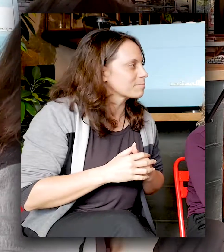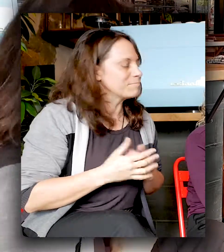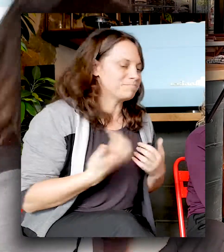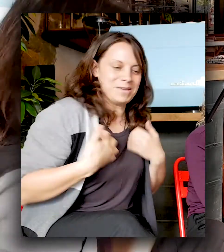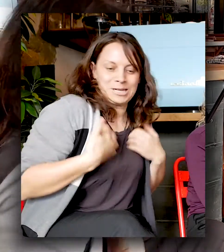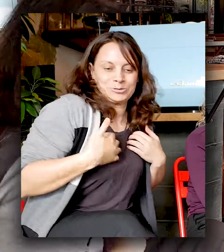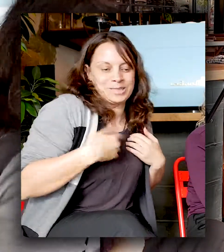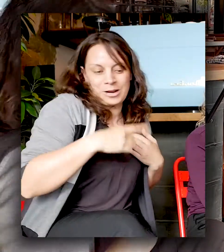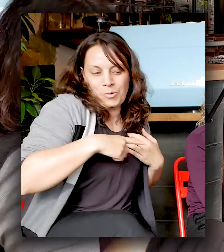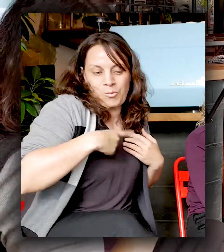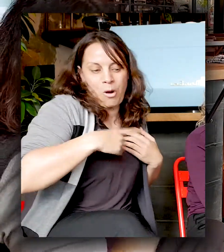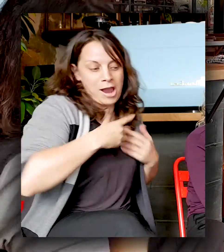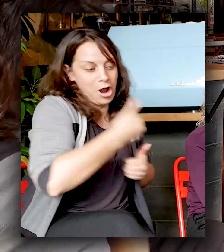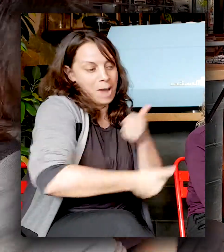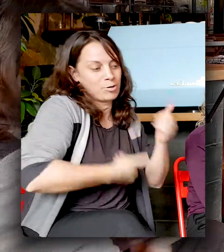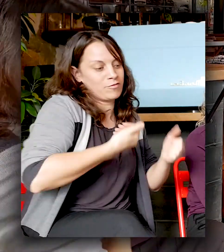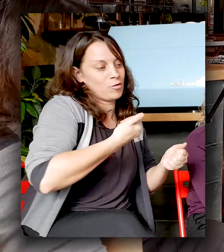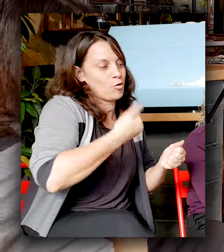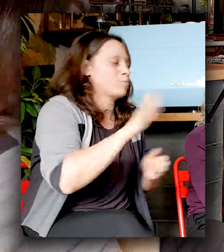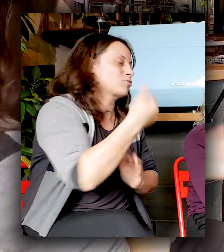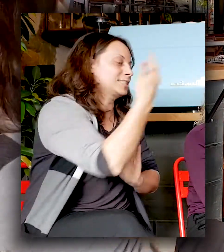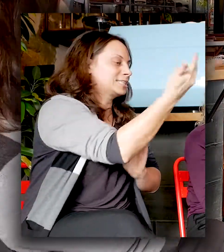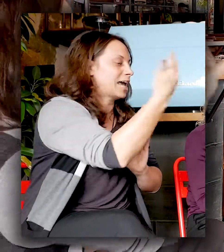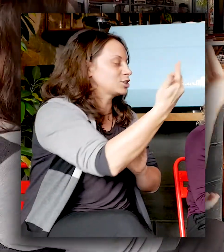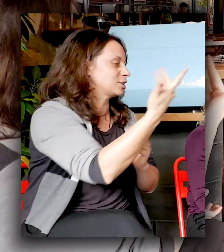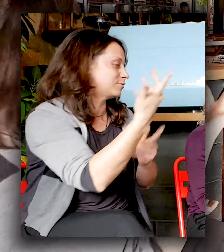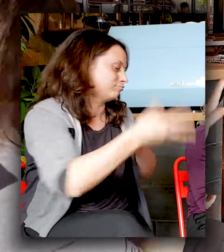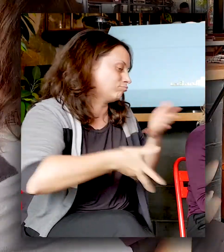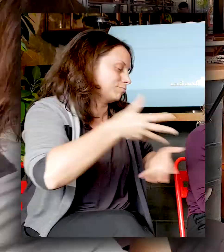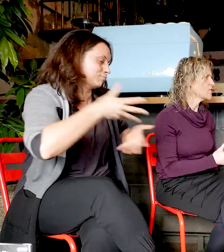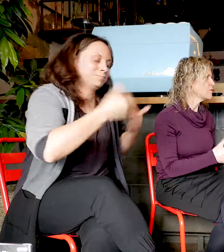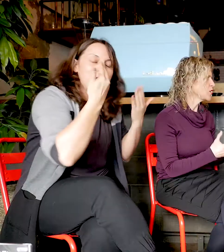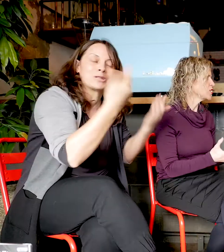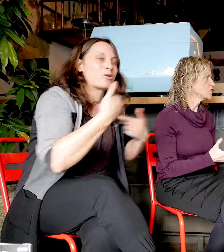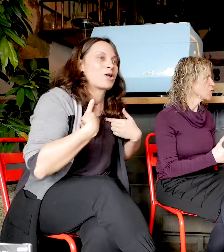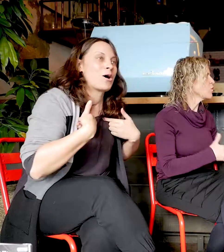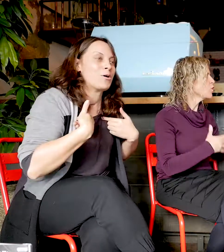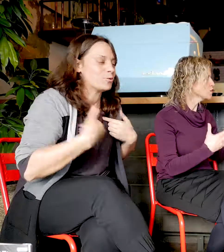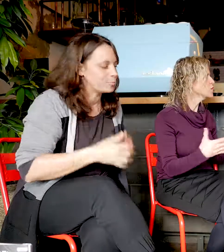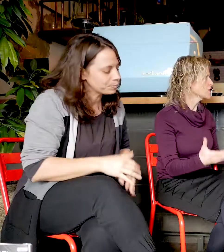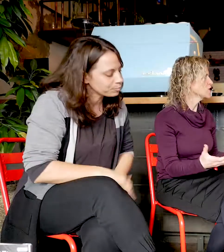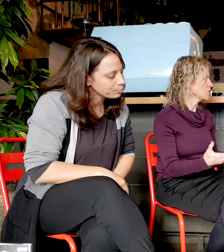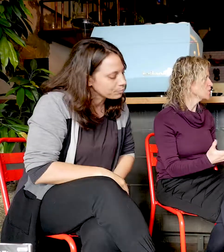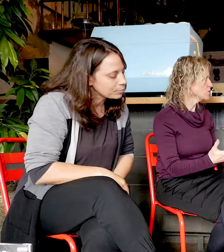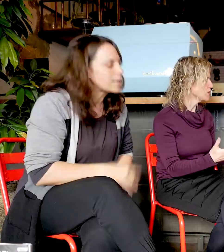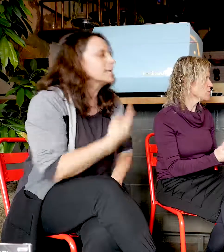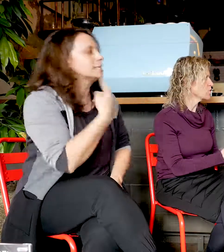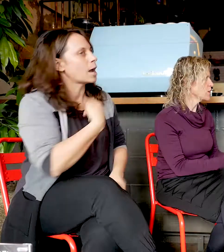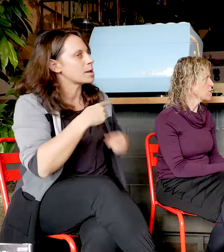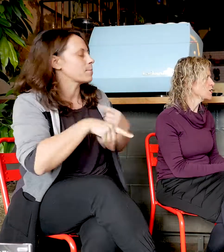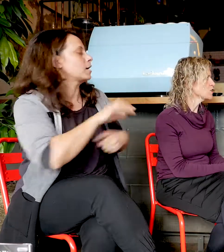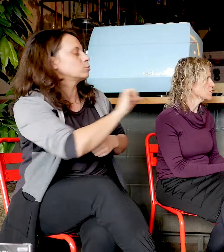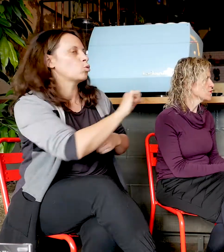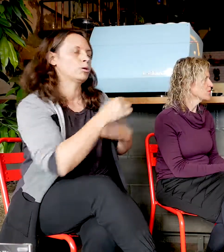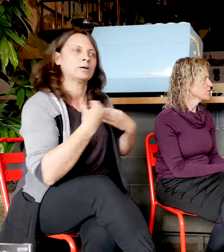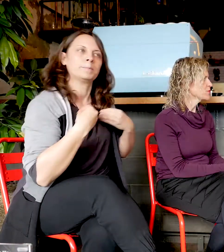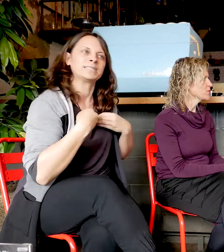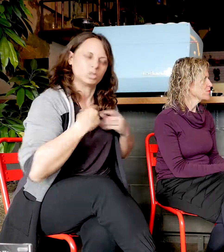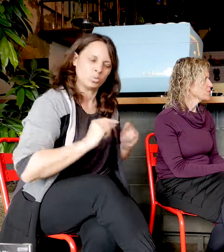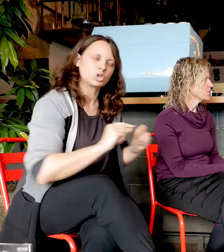not sure exactly why that is, but, Yes. So tell me a little bit about Merge, you know, and what you actually do at Merge. So, I